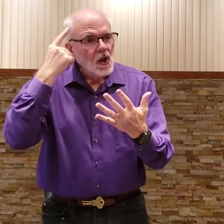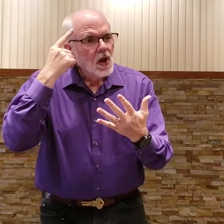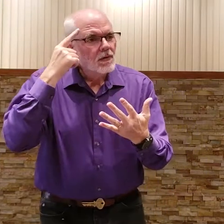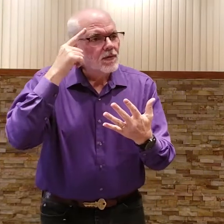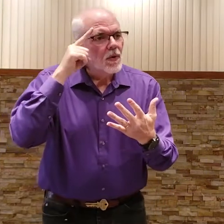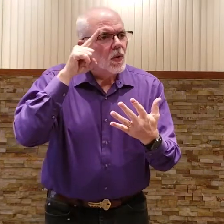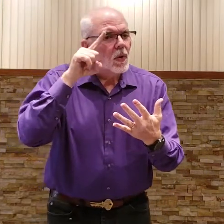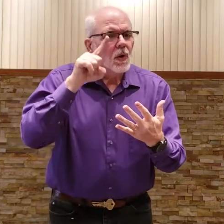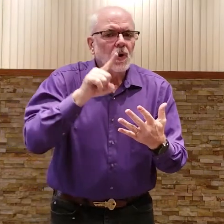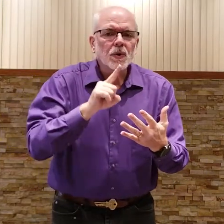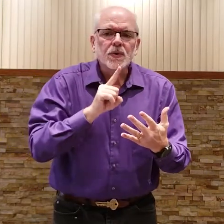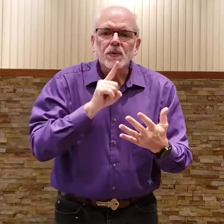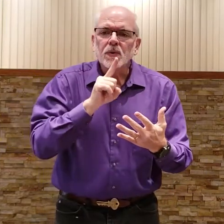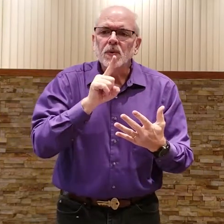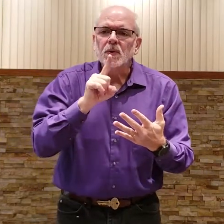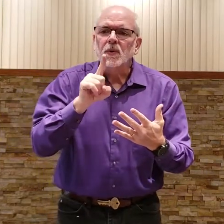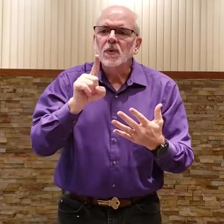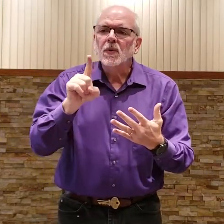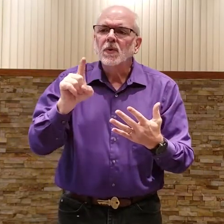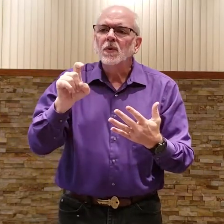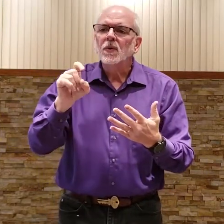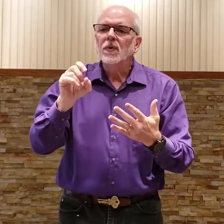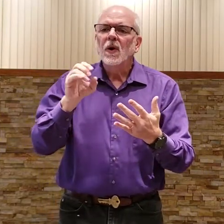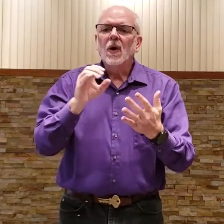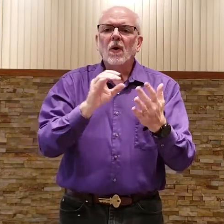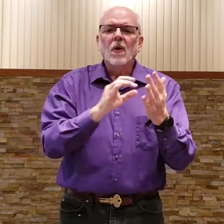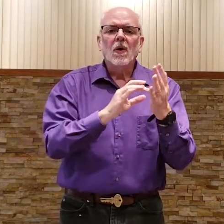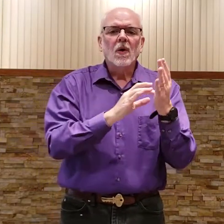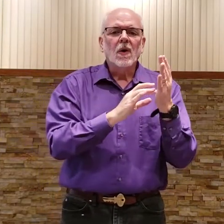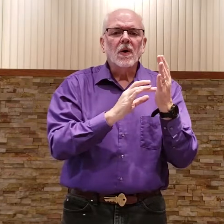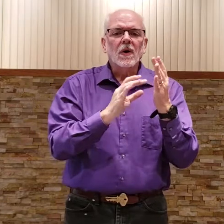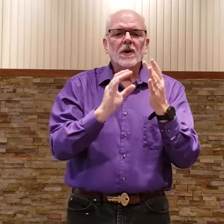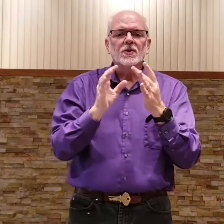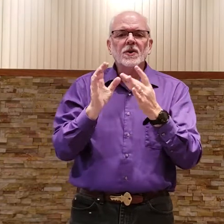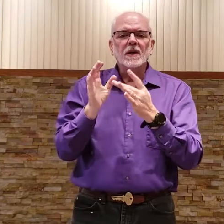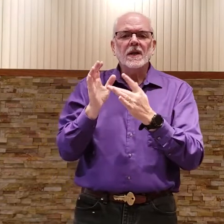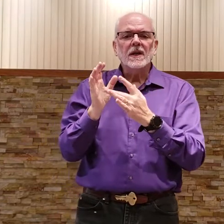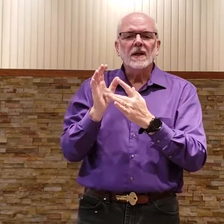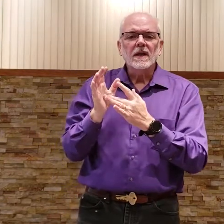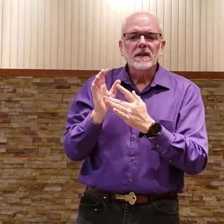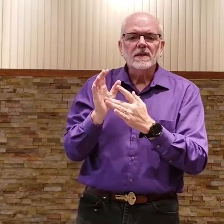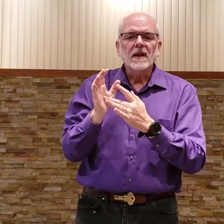for truth or Jesus'